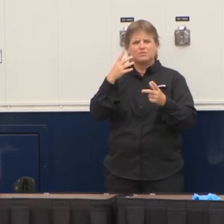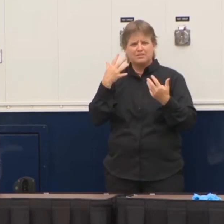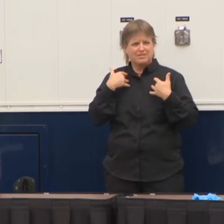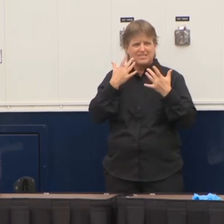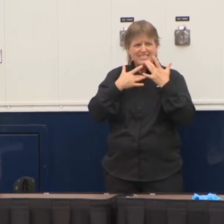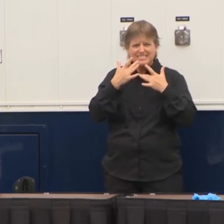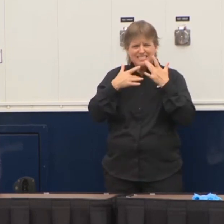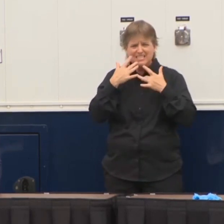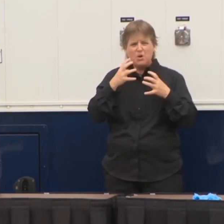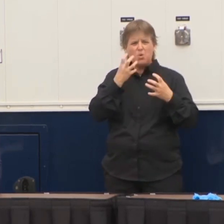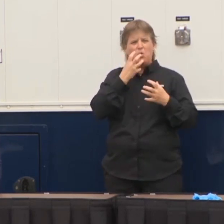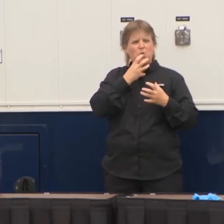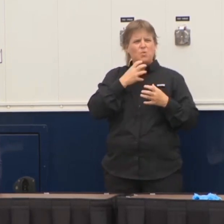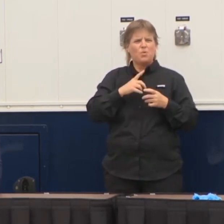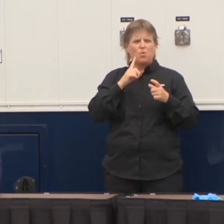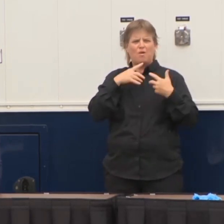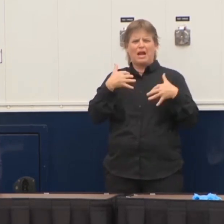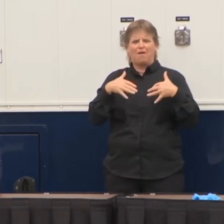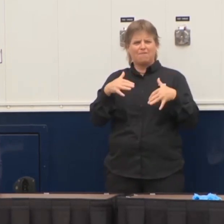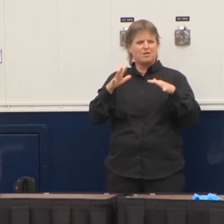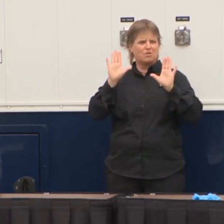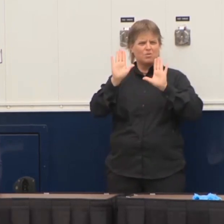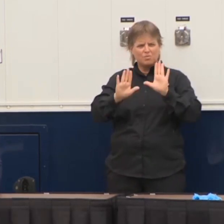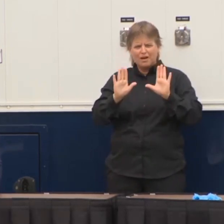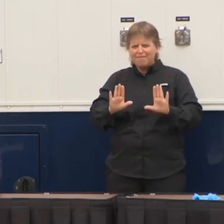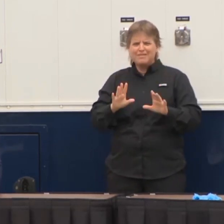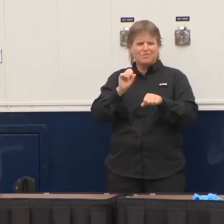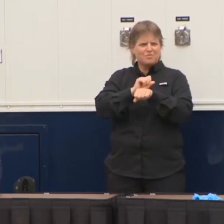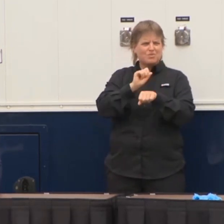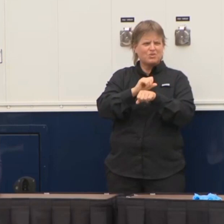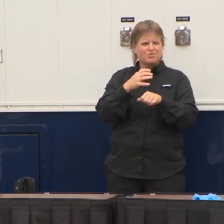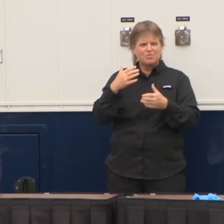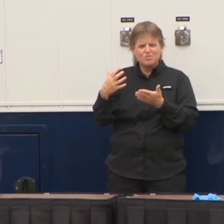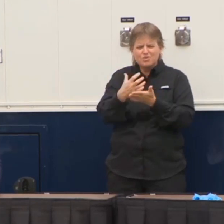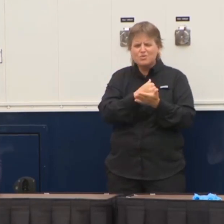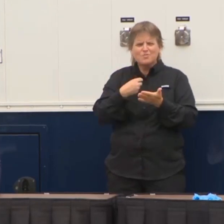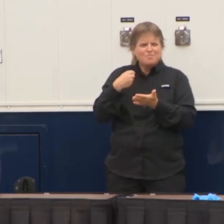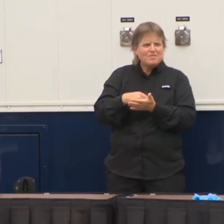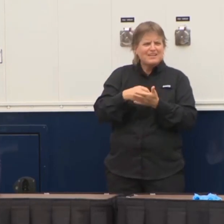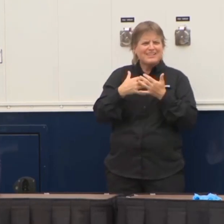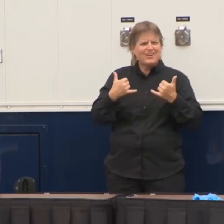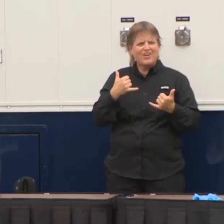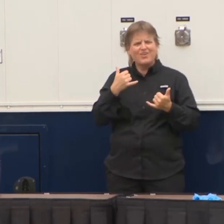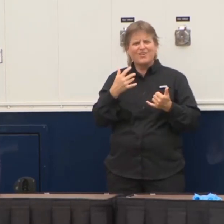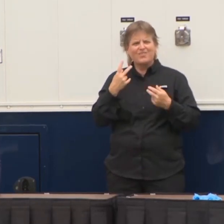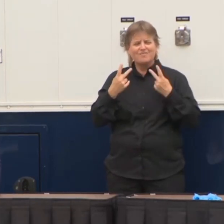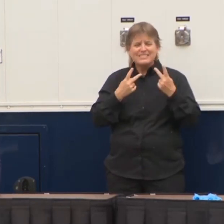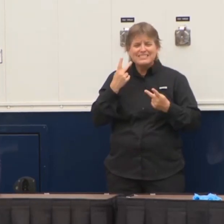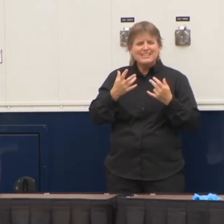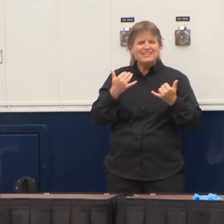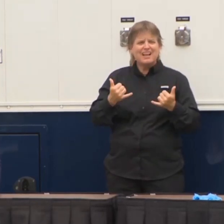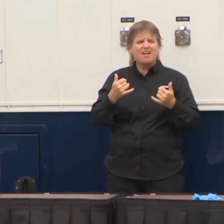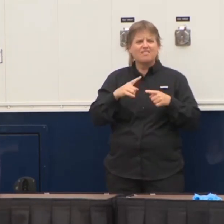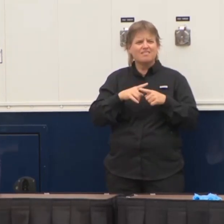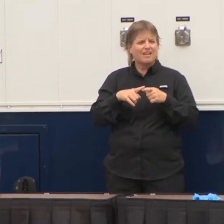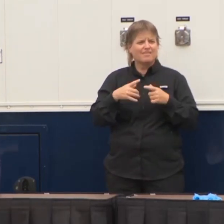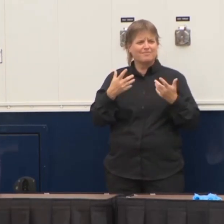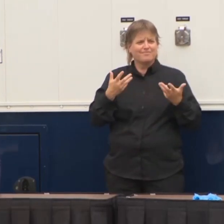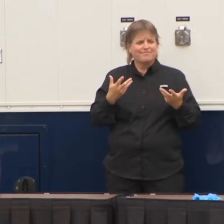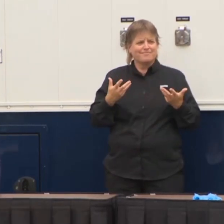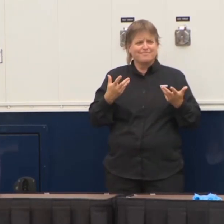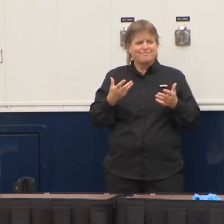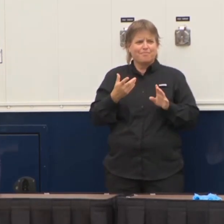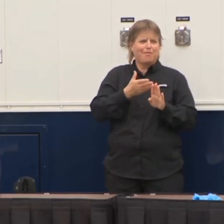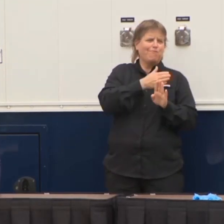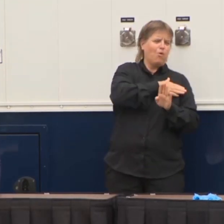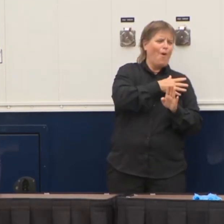when all this really started really getting heavy in March, the unemployment was 2.8%.